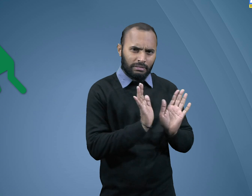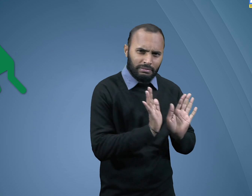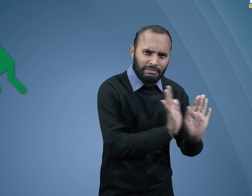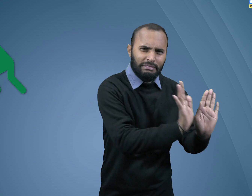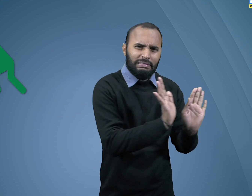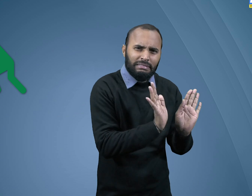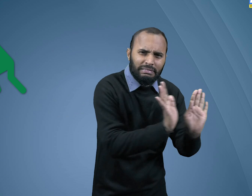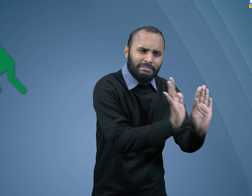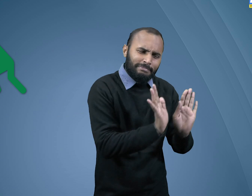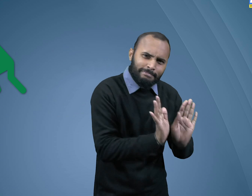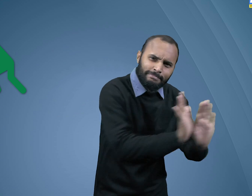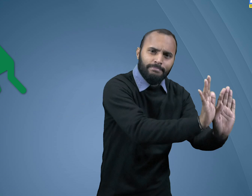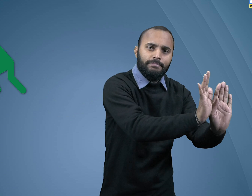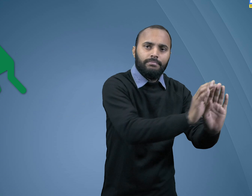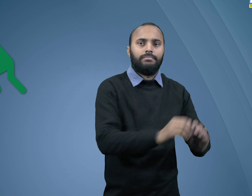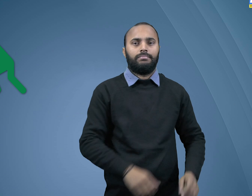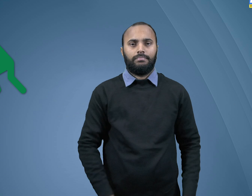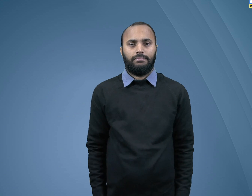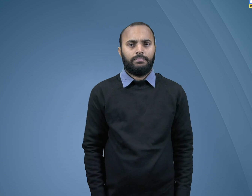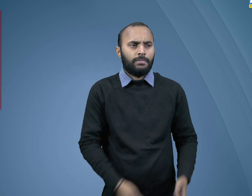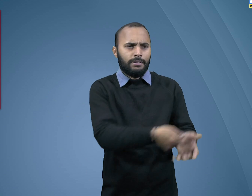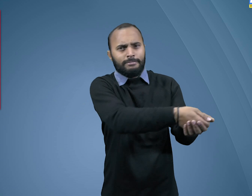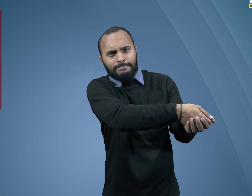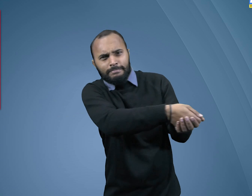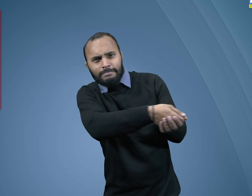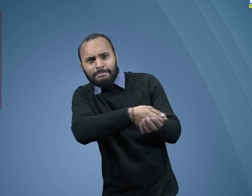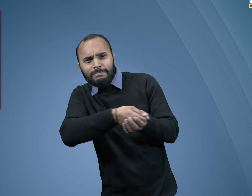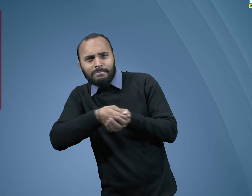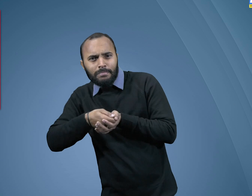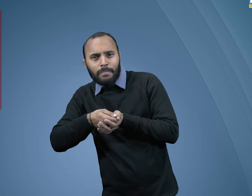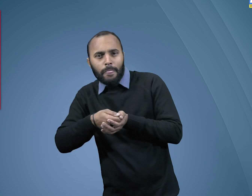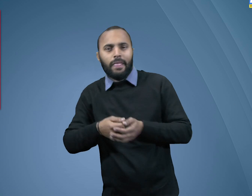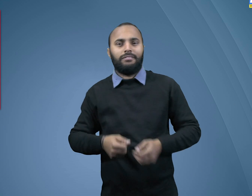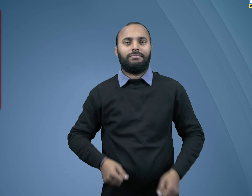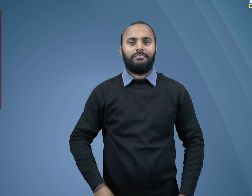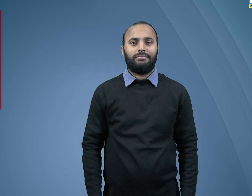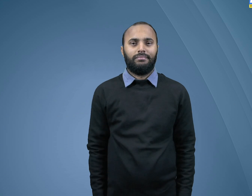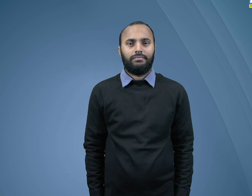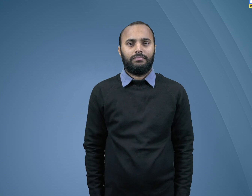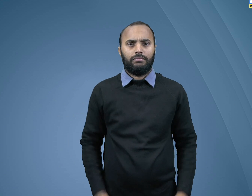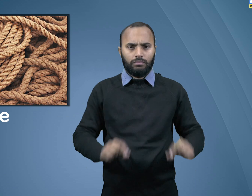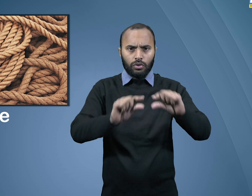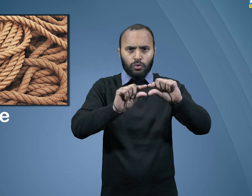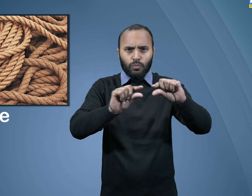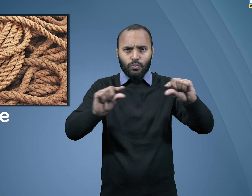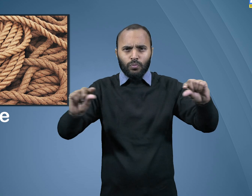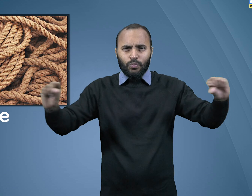Push, when you force to move a thing away from you. Pull, when you use force to move a thing closer to you.